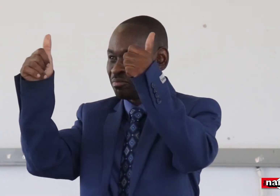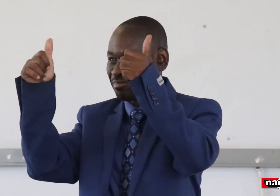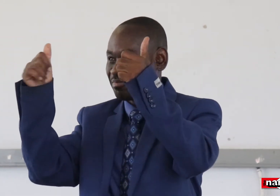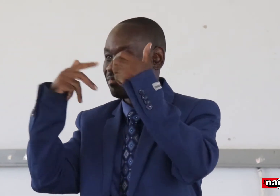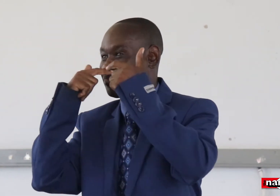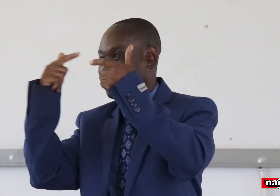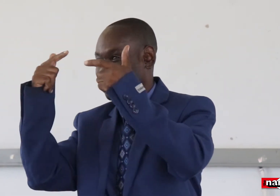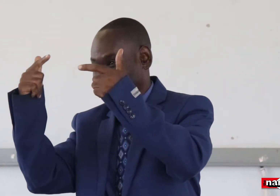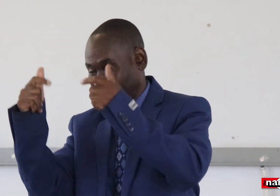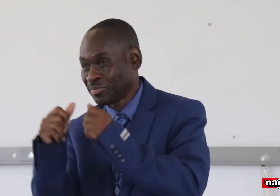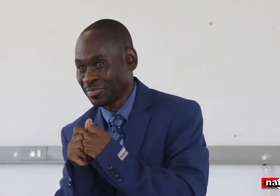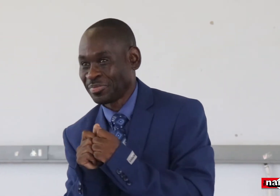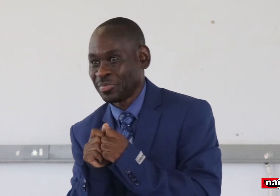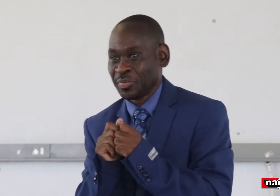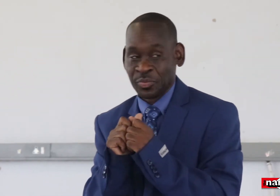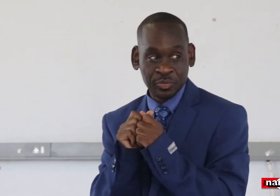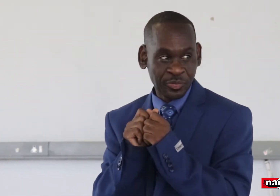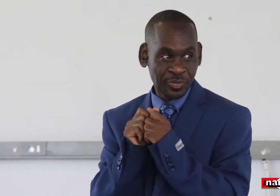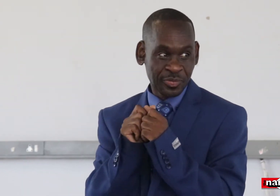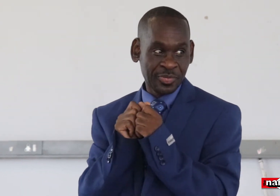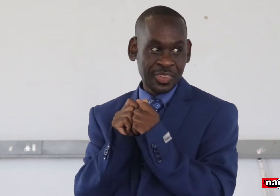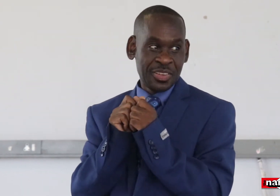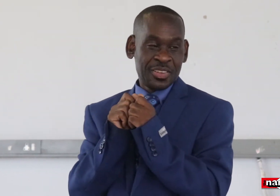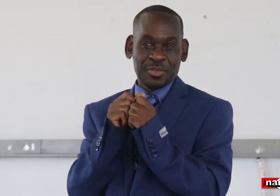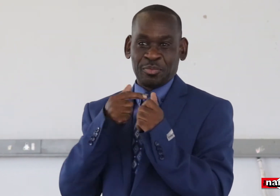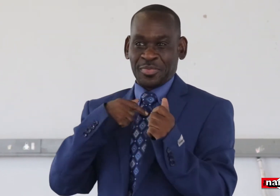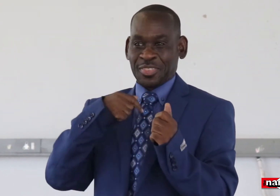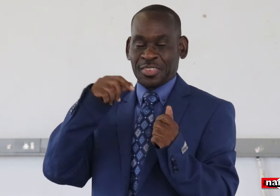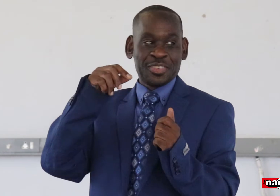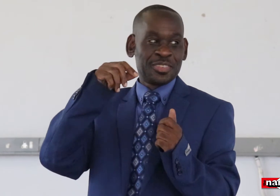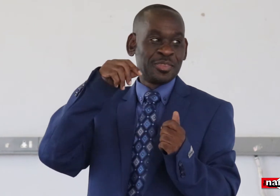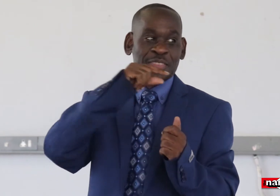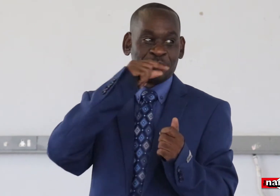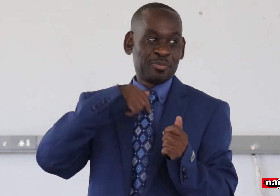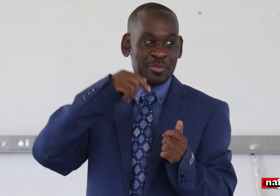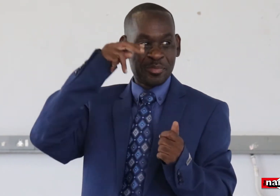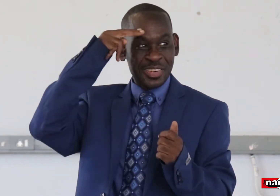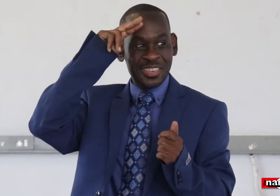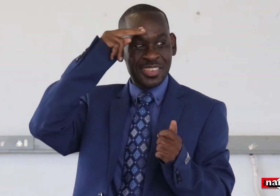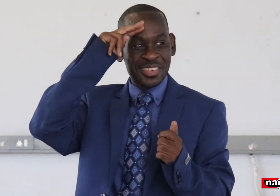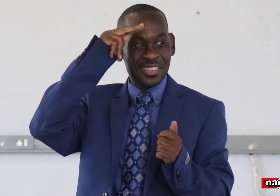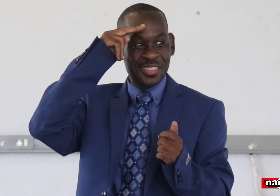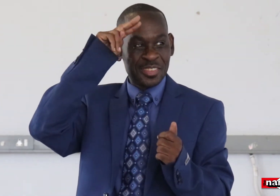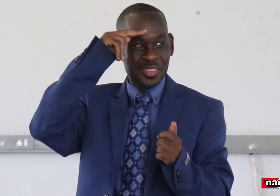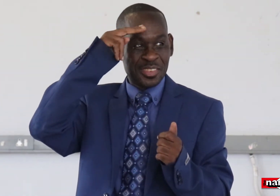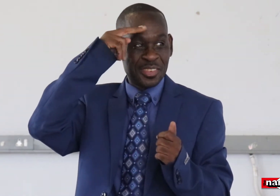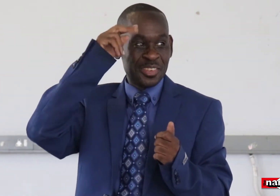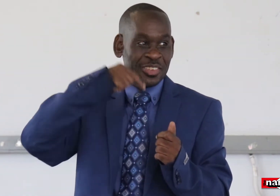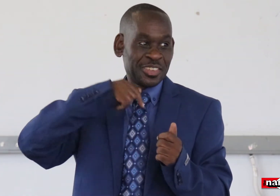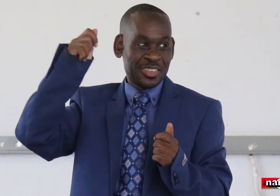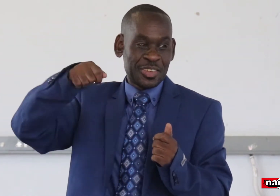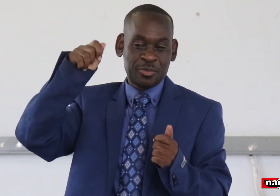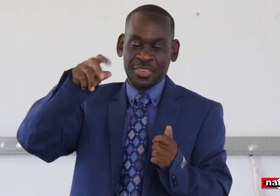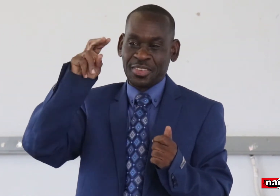And everyone who is present here, I thank you that you are coming. My name is Martin,